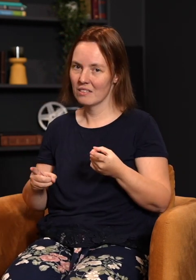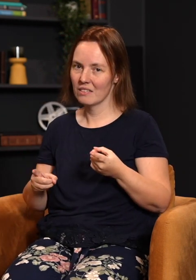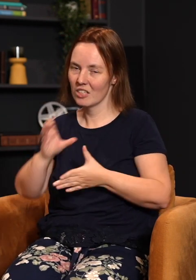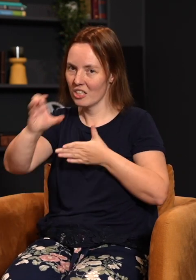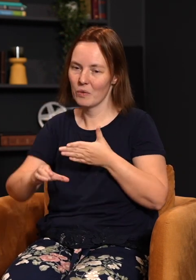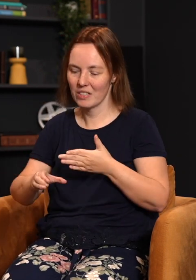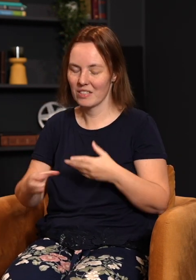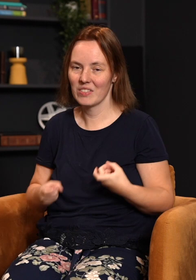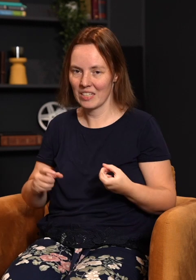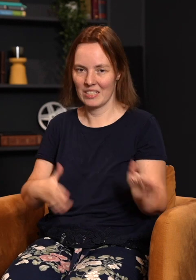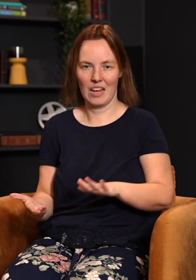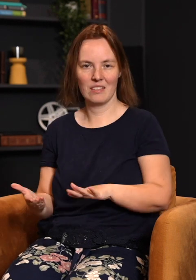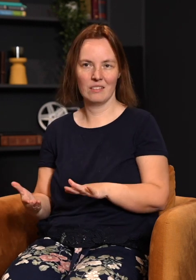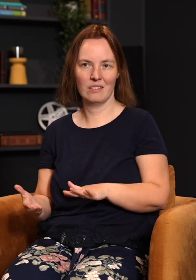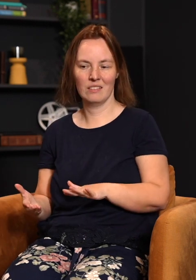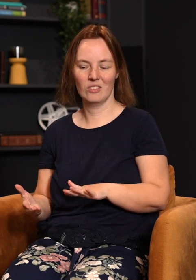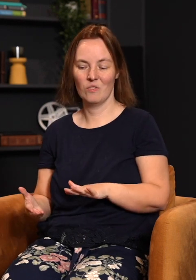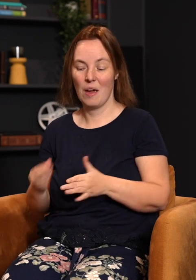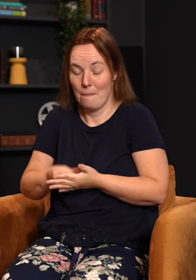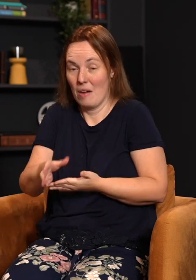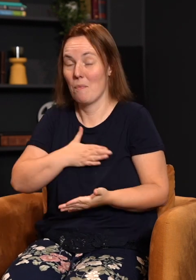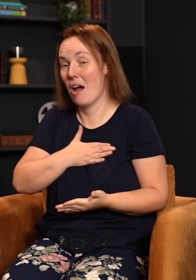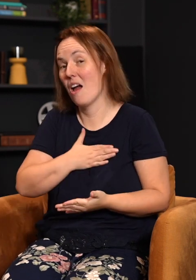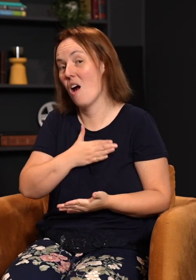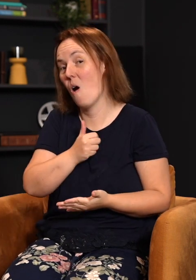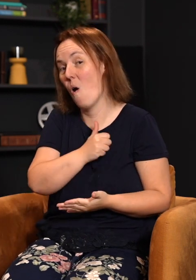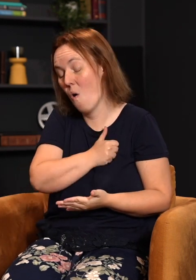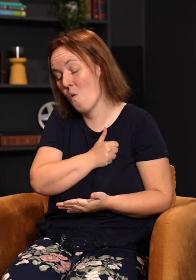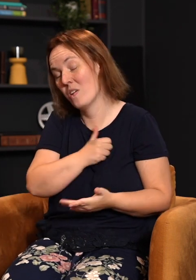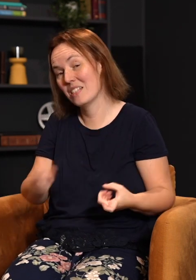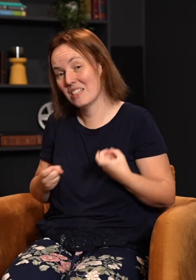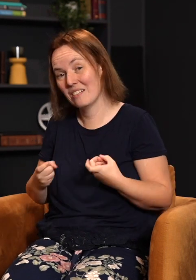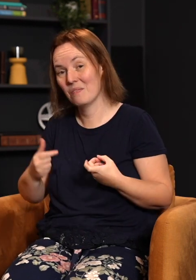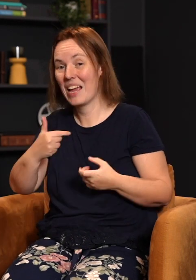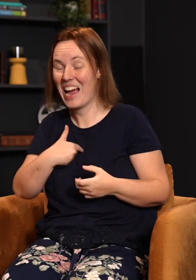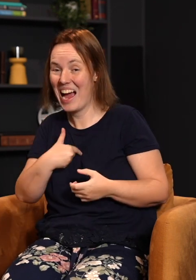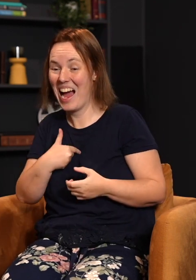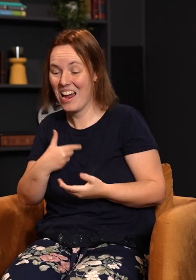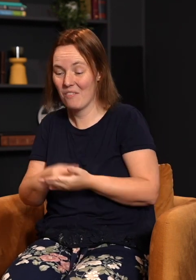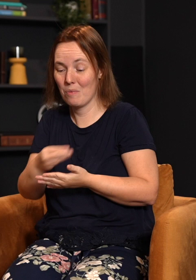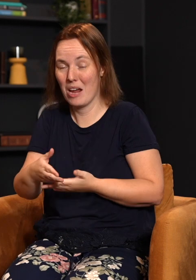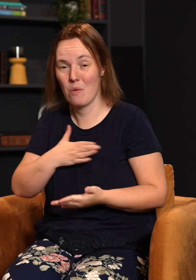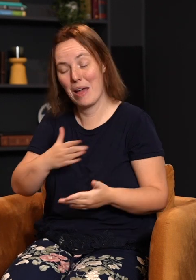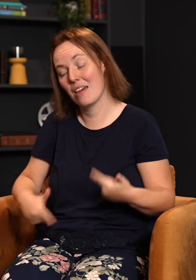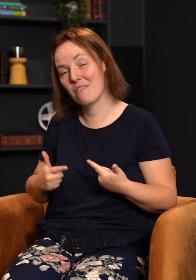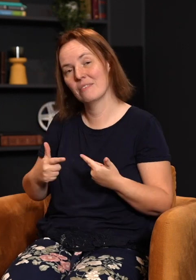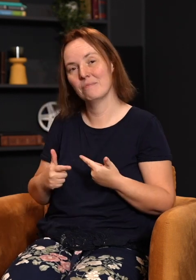for my sin is death. If I pay for my own sin, which I'm allowed to, it means I have to pay with my life.